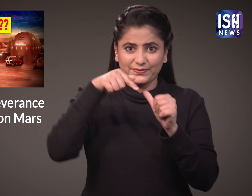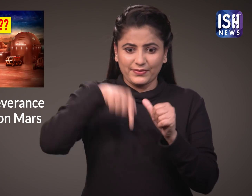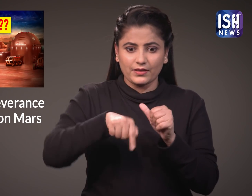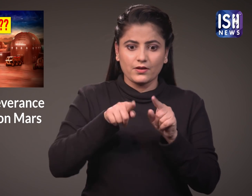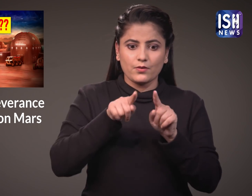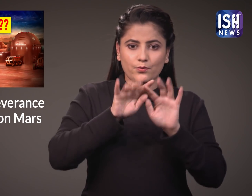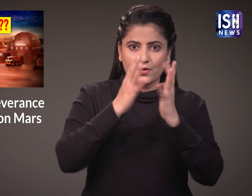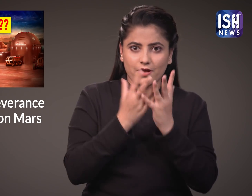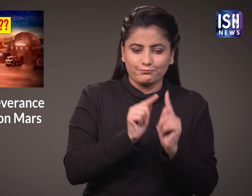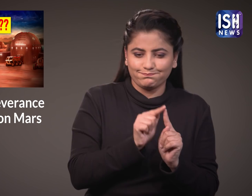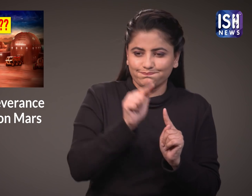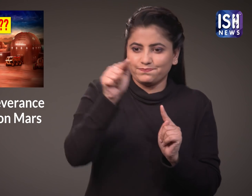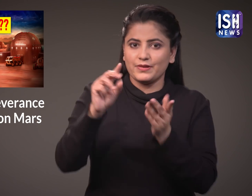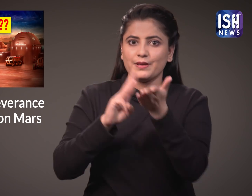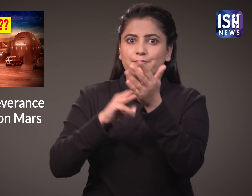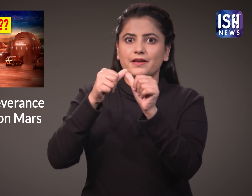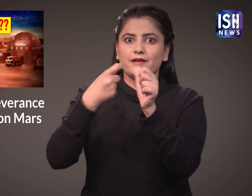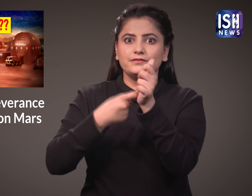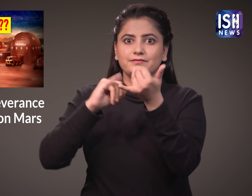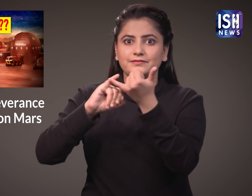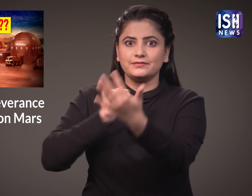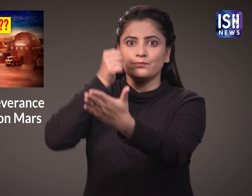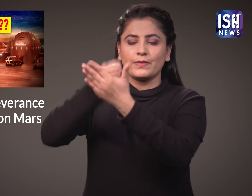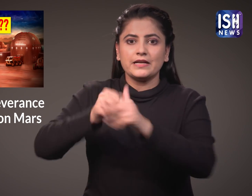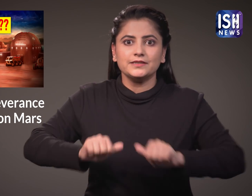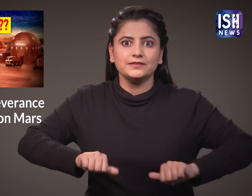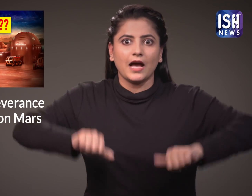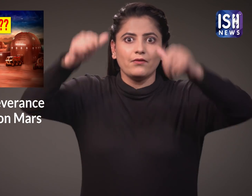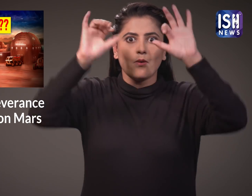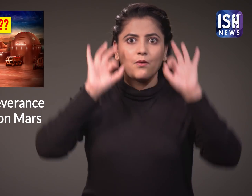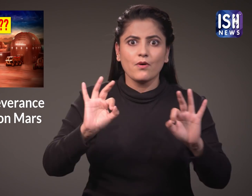The successful landing of the rover can be seen using this link.